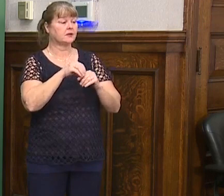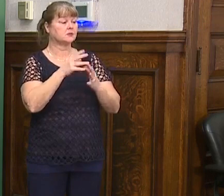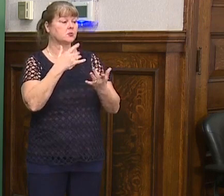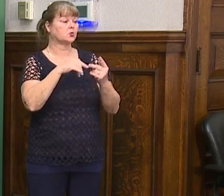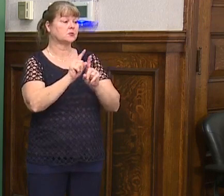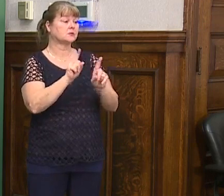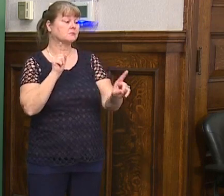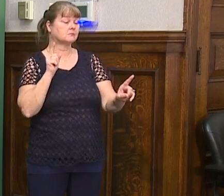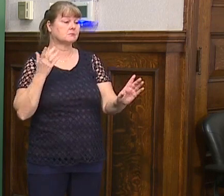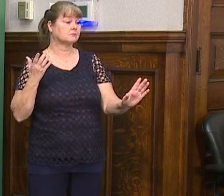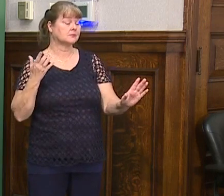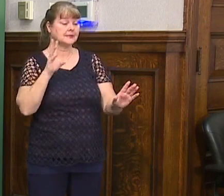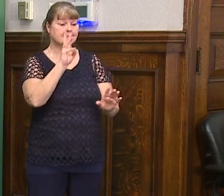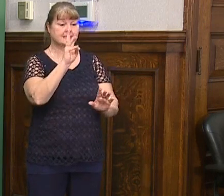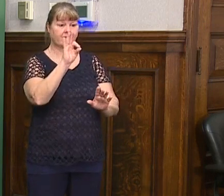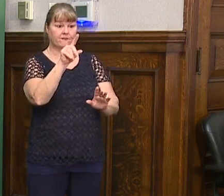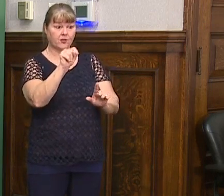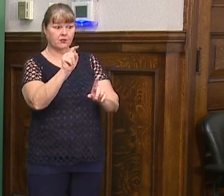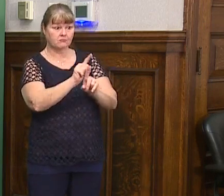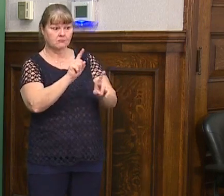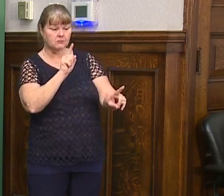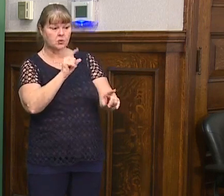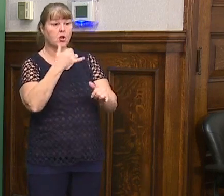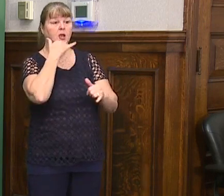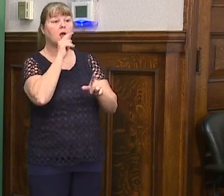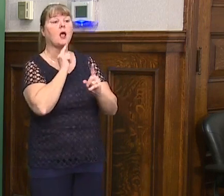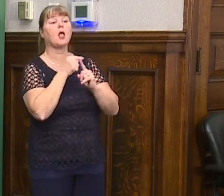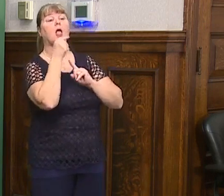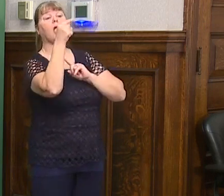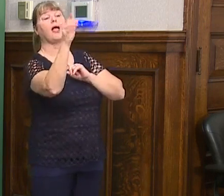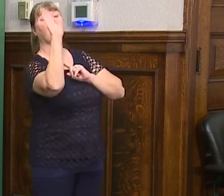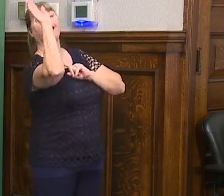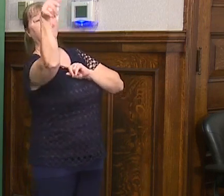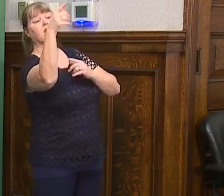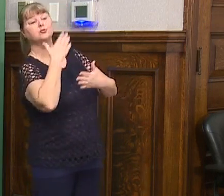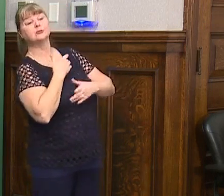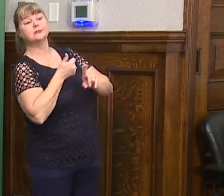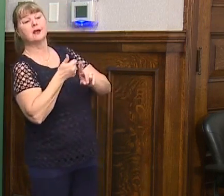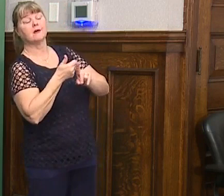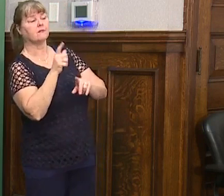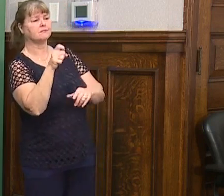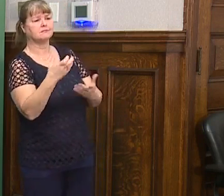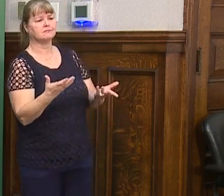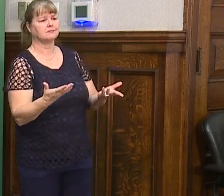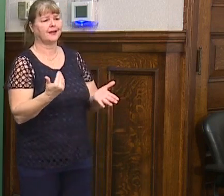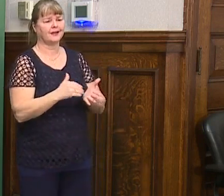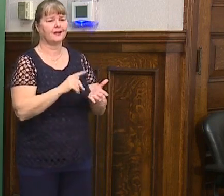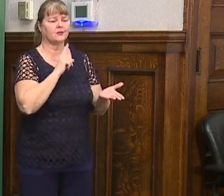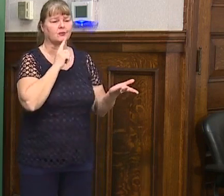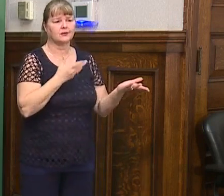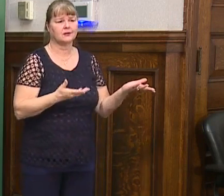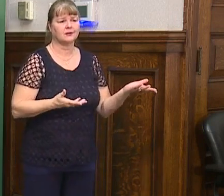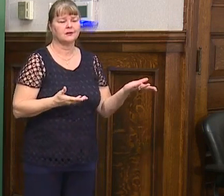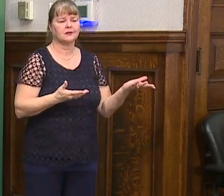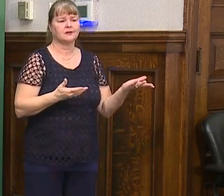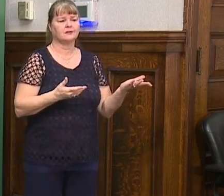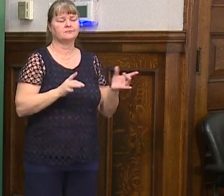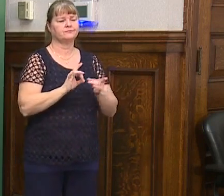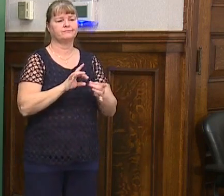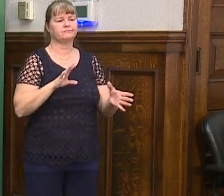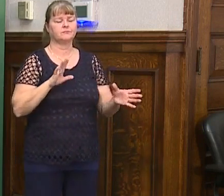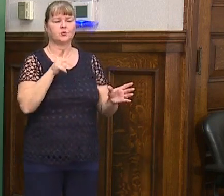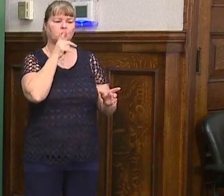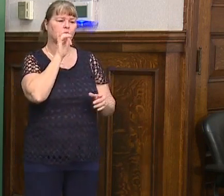distancing. Six feet away. I mean, you're yelling across the park, you know, hey, you're enjoying yourself. I mean, again, let that go.